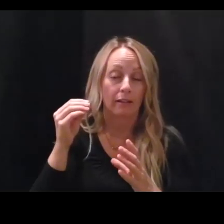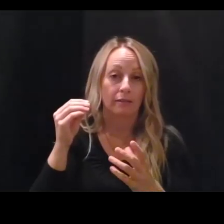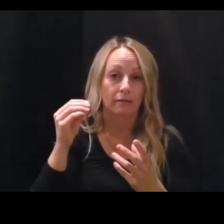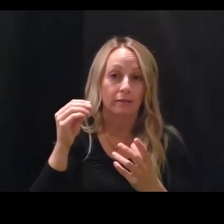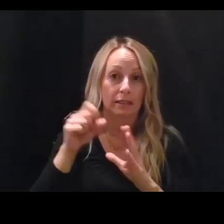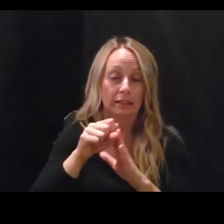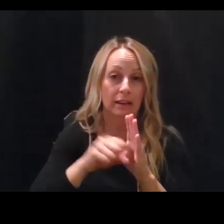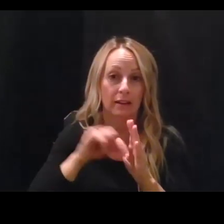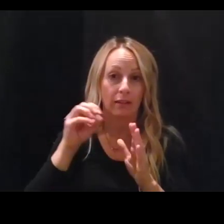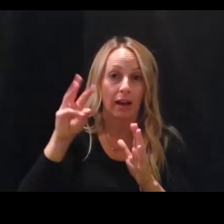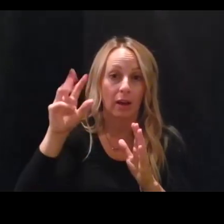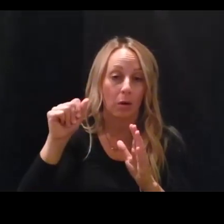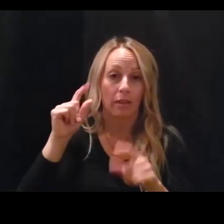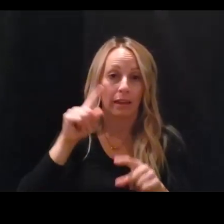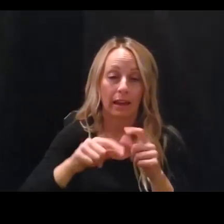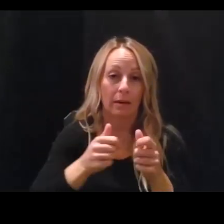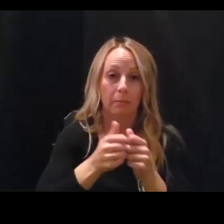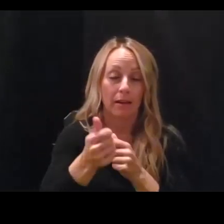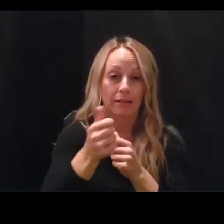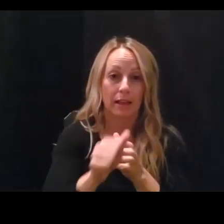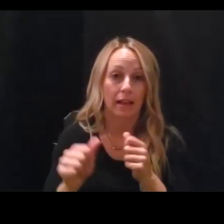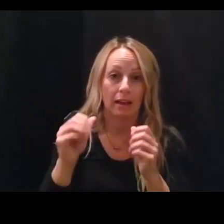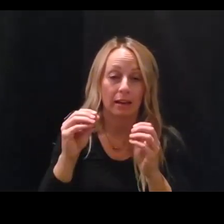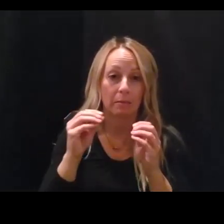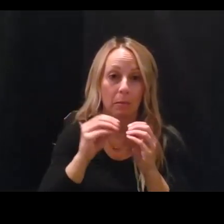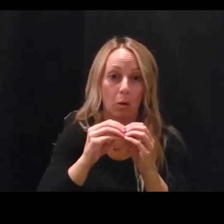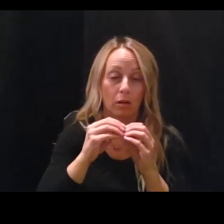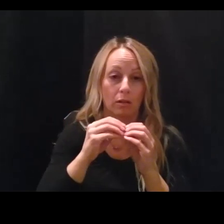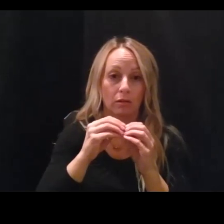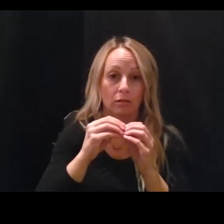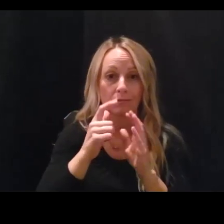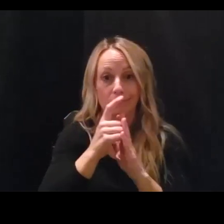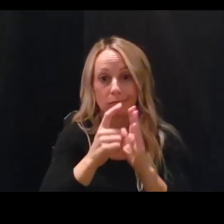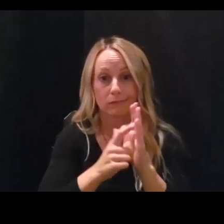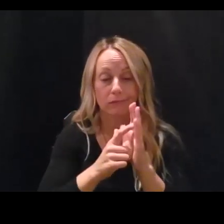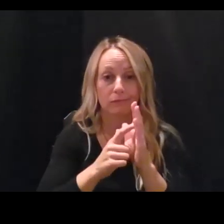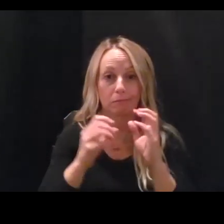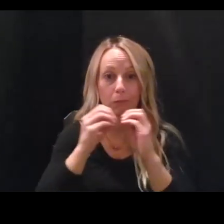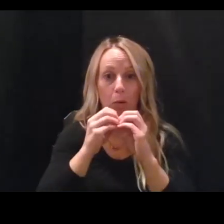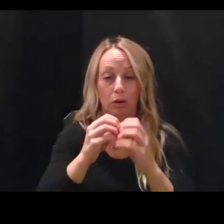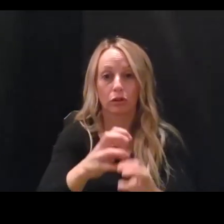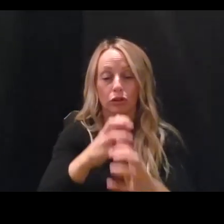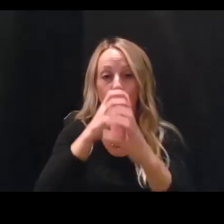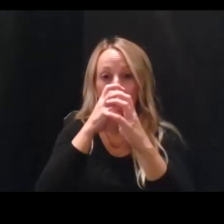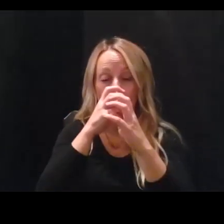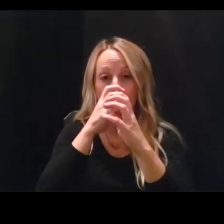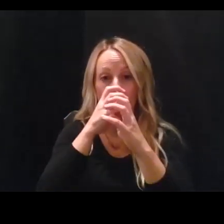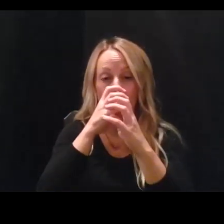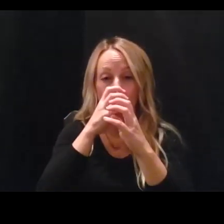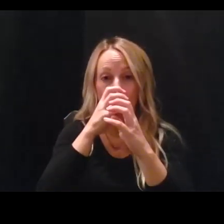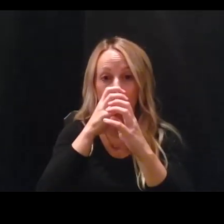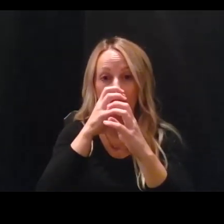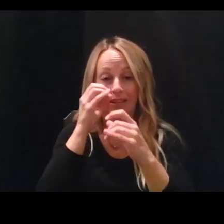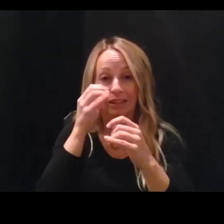any measures more stringent than are in the governor's, uh, does a declaration of disaster emergency.